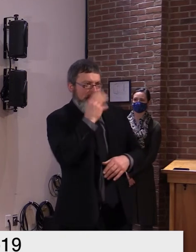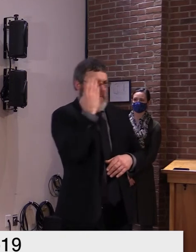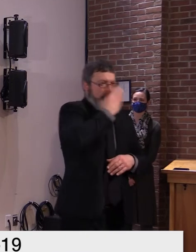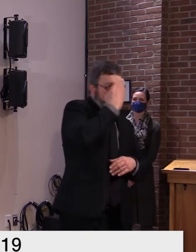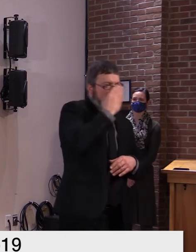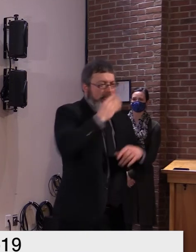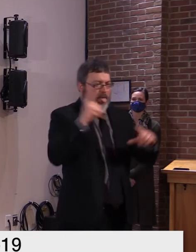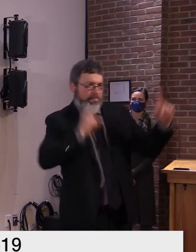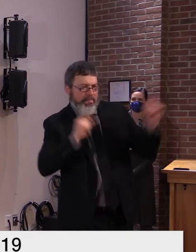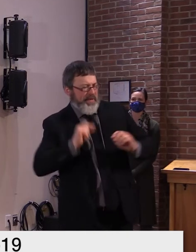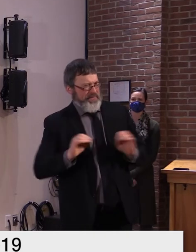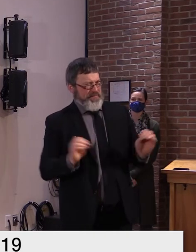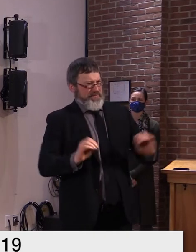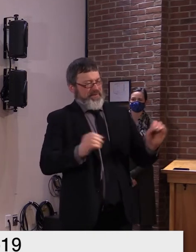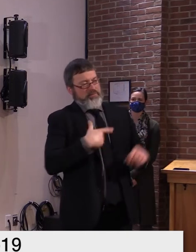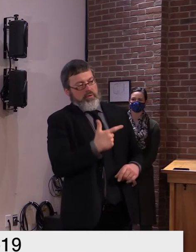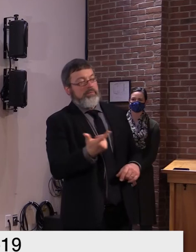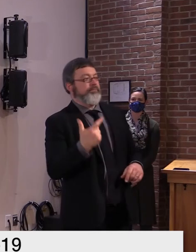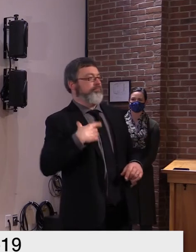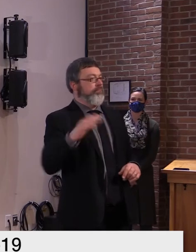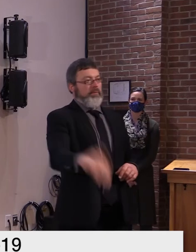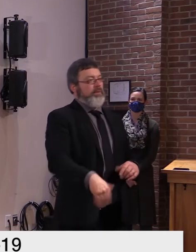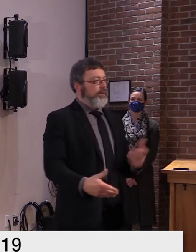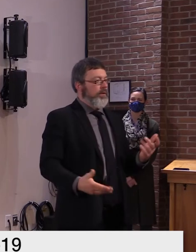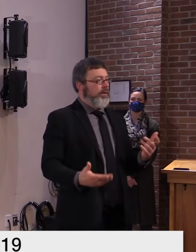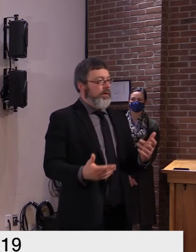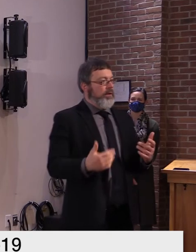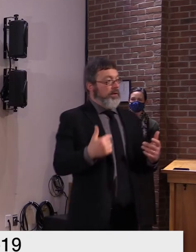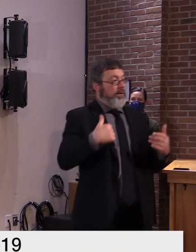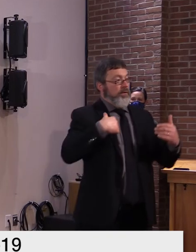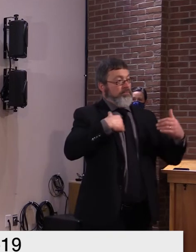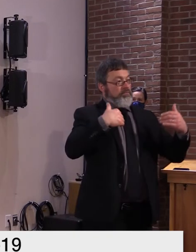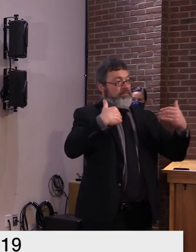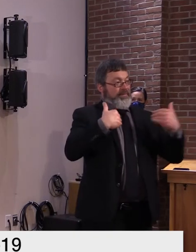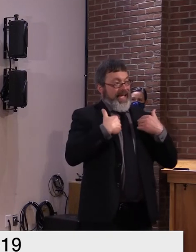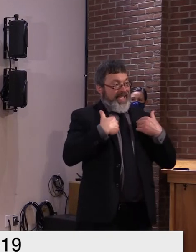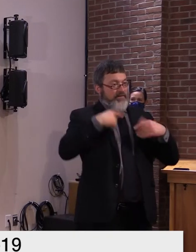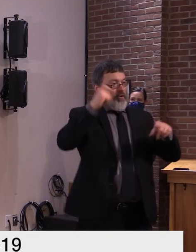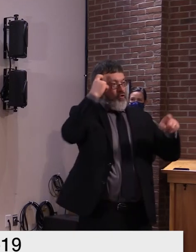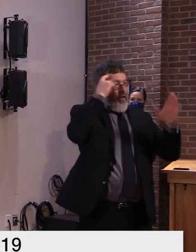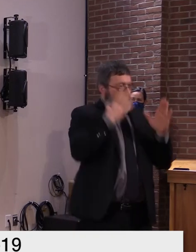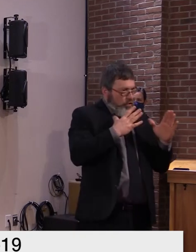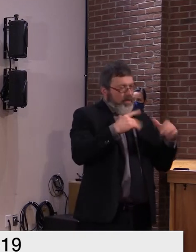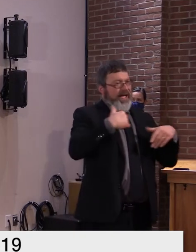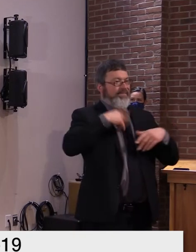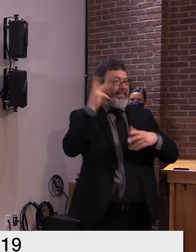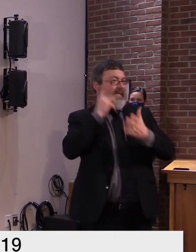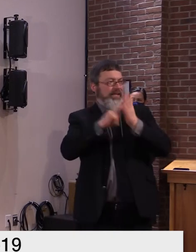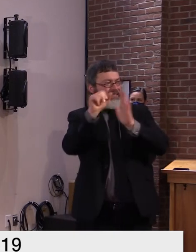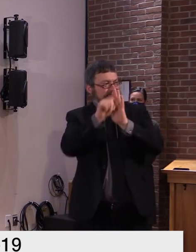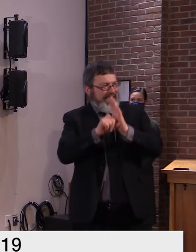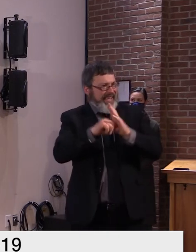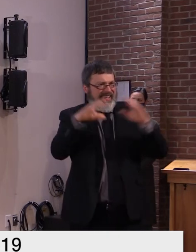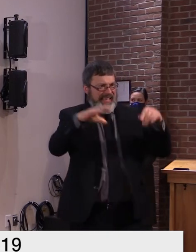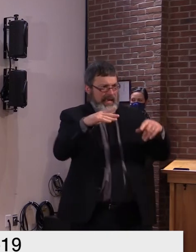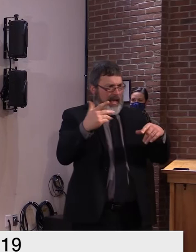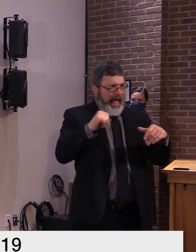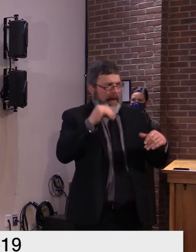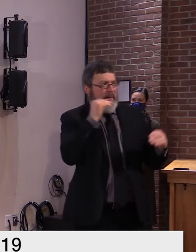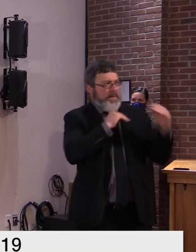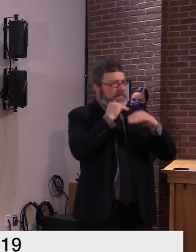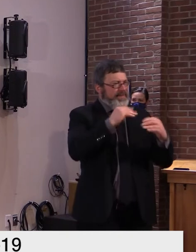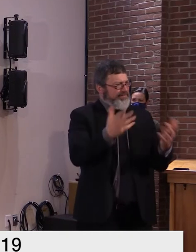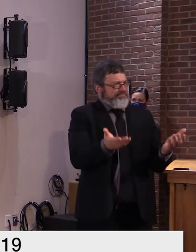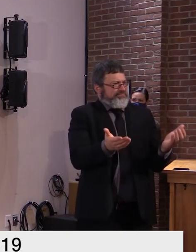have the governor, the secretary of state, and others in on the fraud, right? I mean, for there to be this